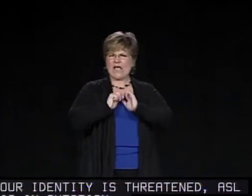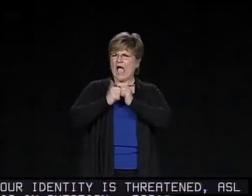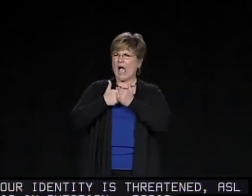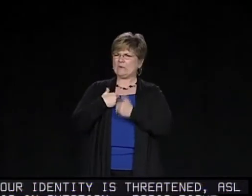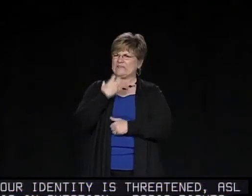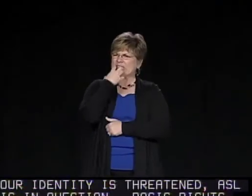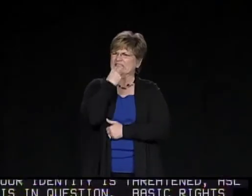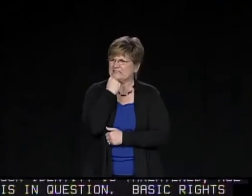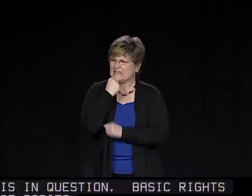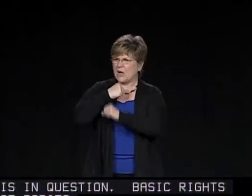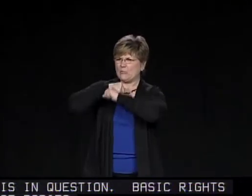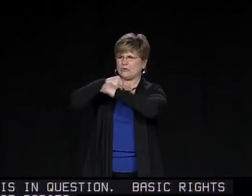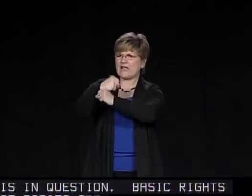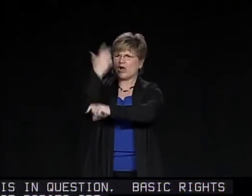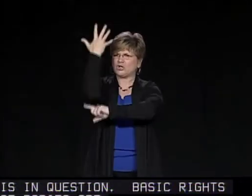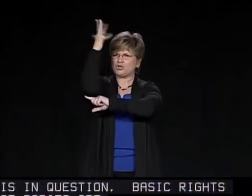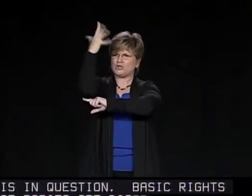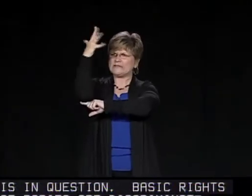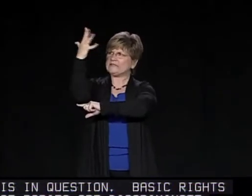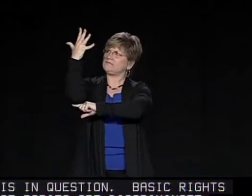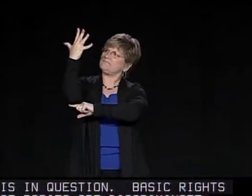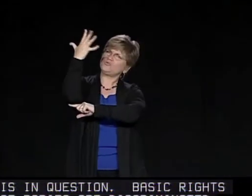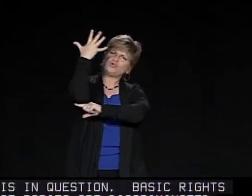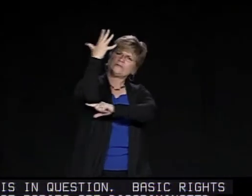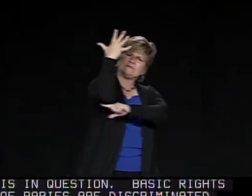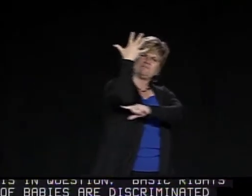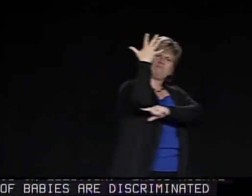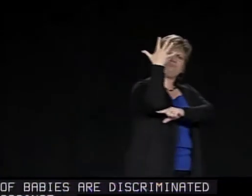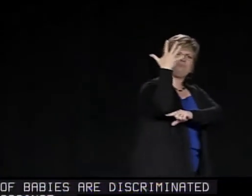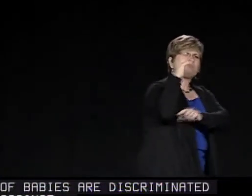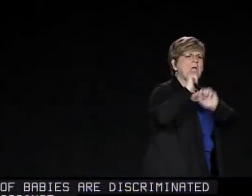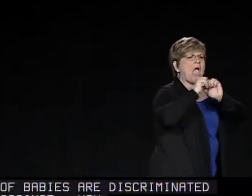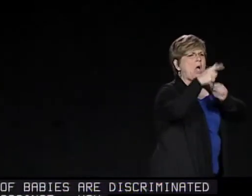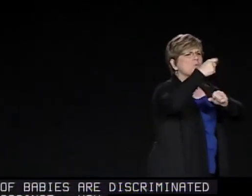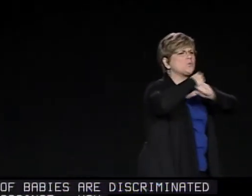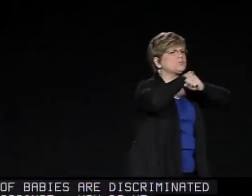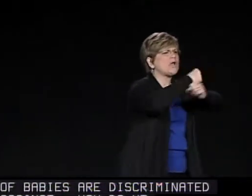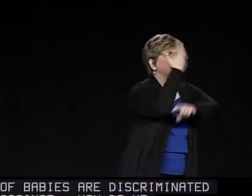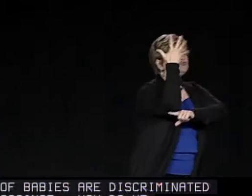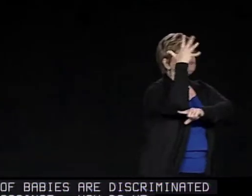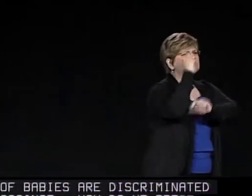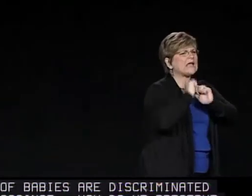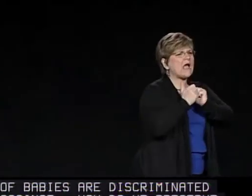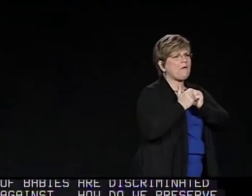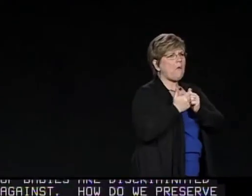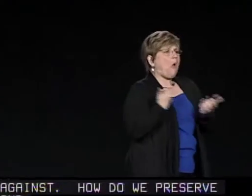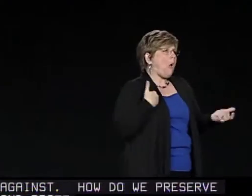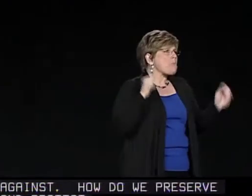against. First, how do we preserve and protect this tree that I'm calling NAD tree?